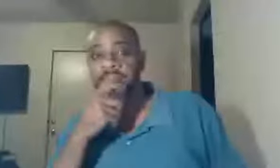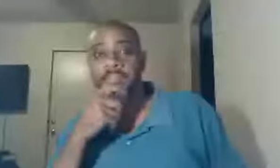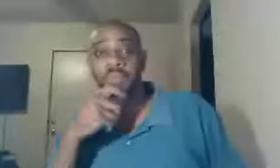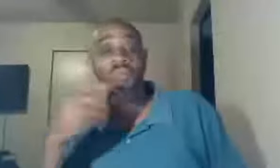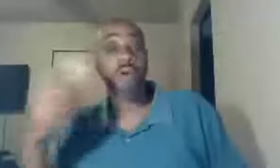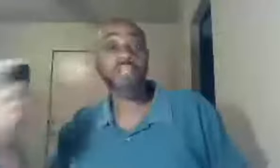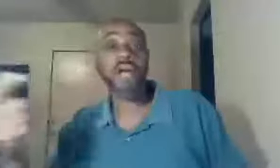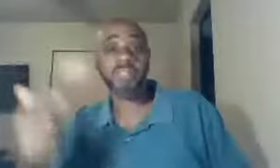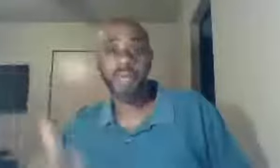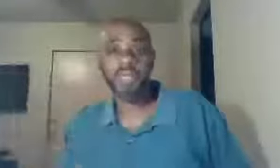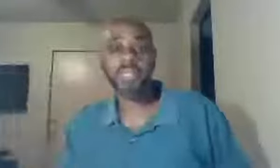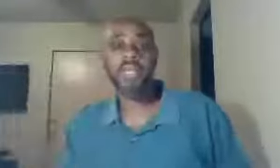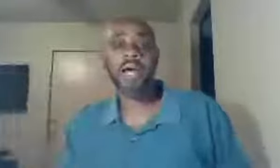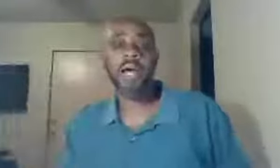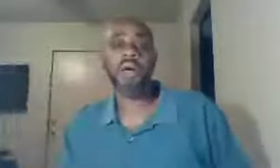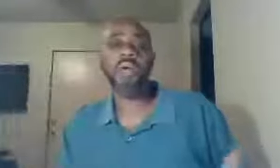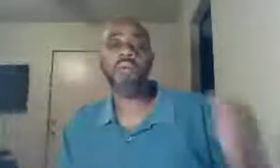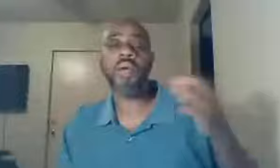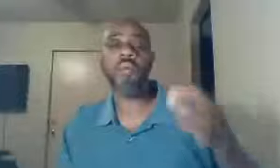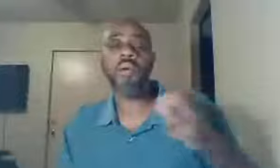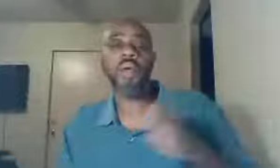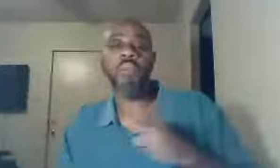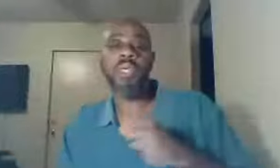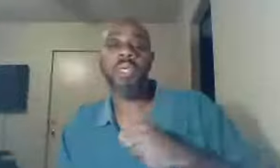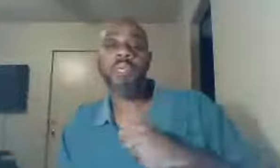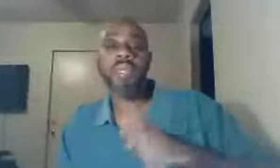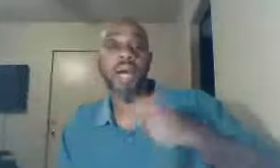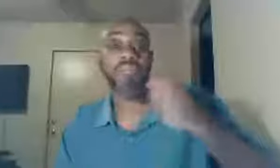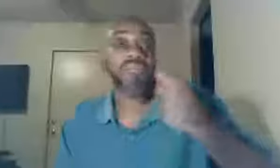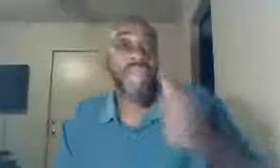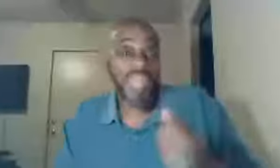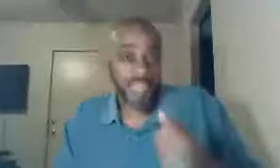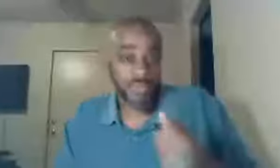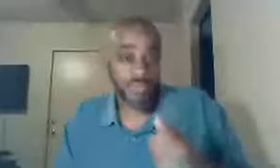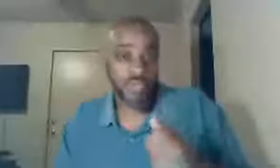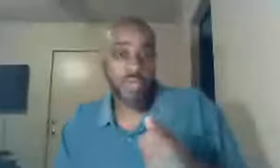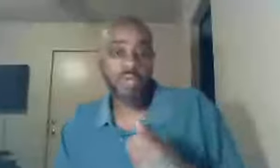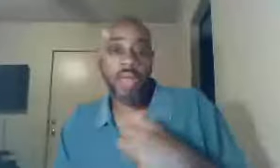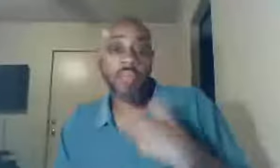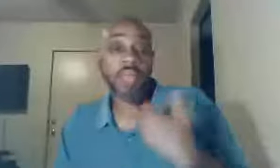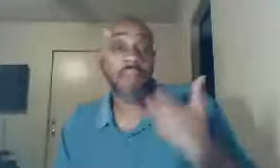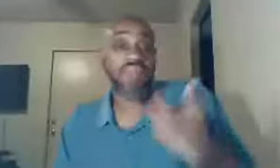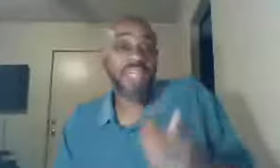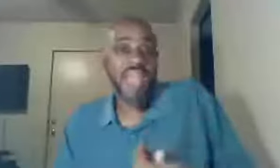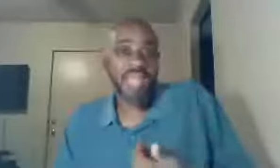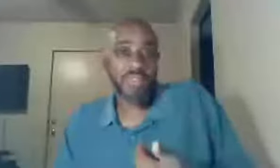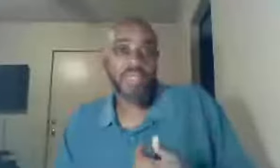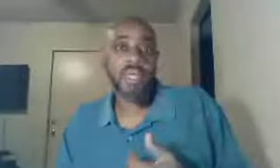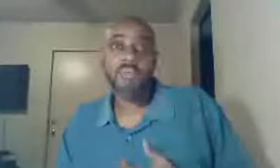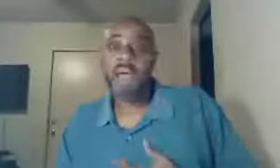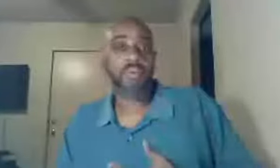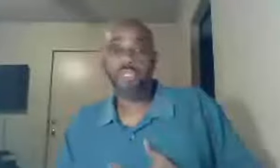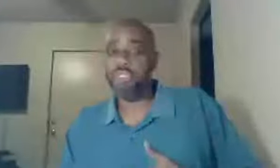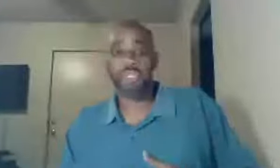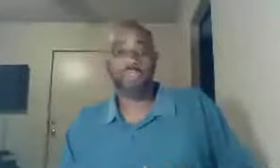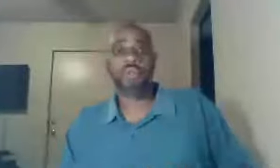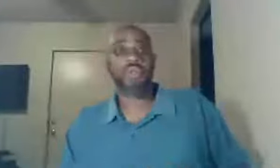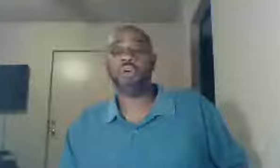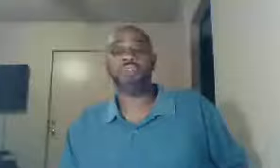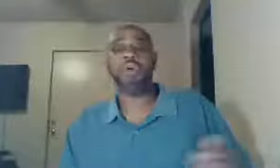we've already talked about it, where we become fans, right, we become fanatics, my preacher is so and so and so,